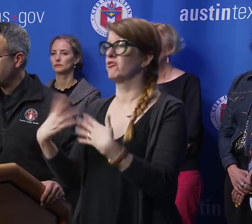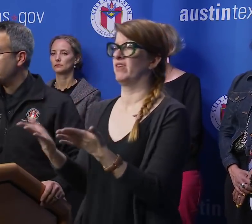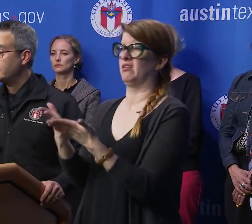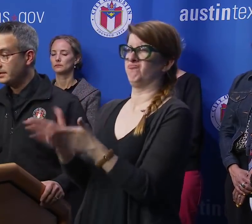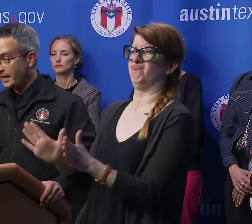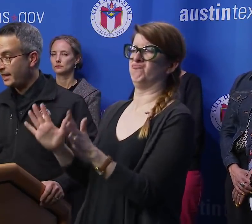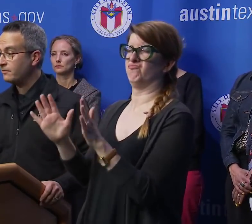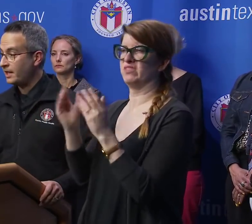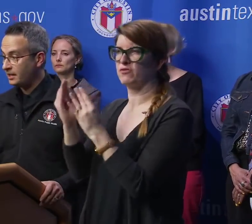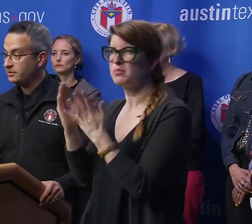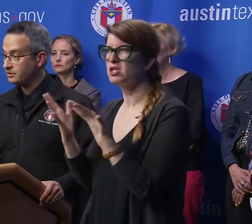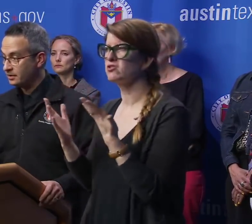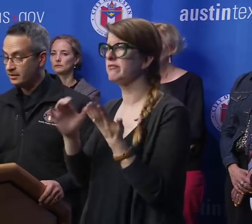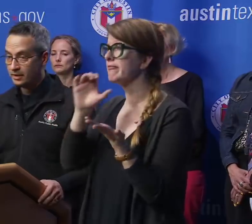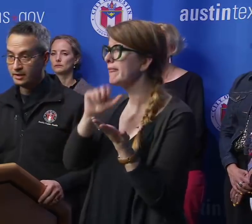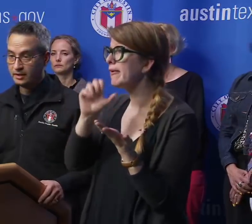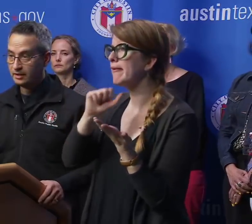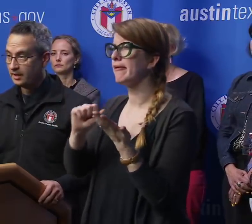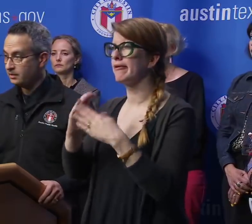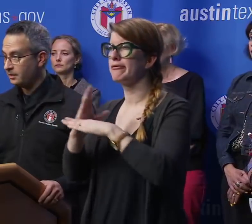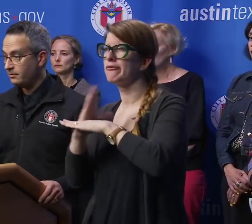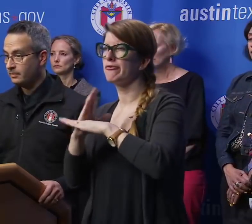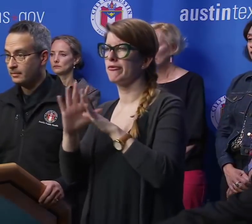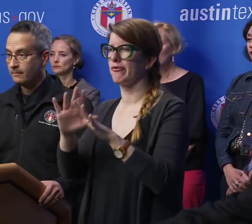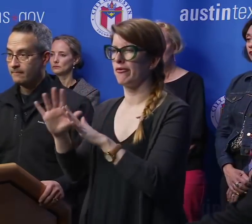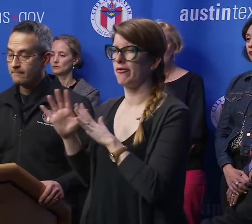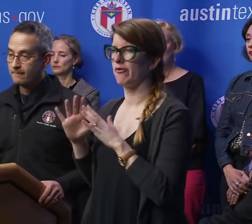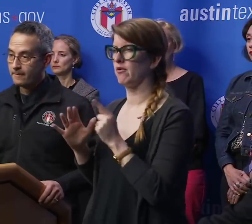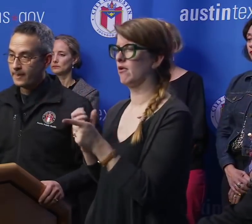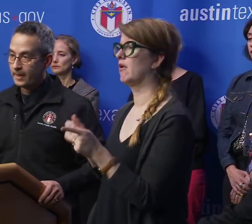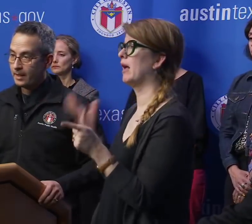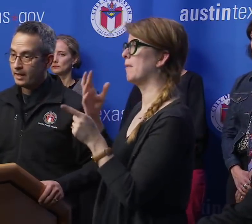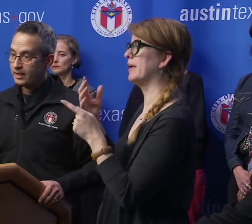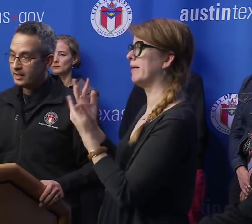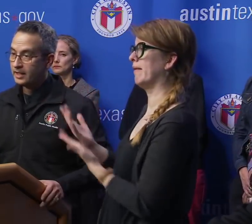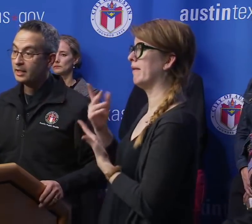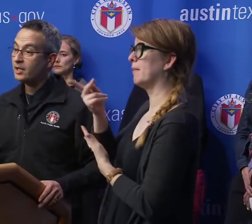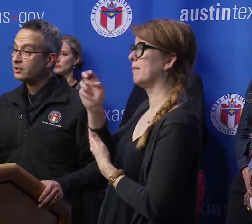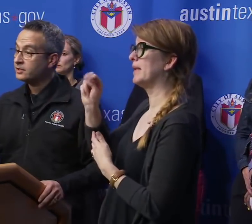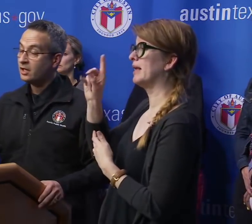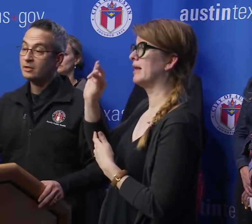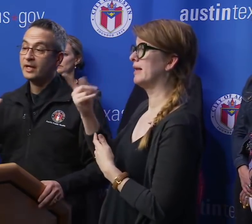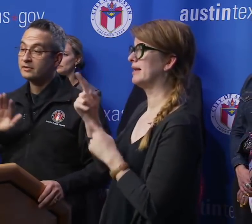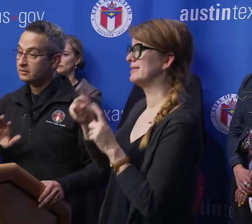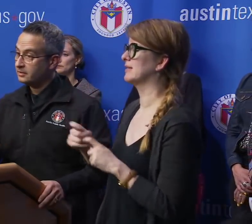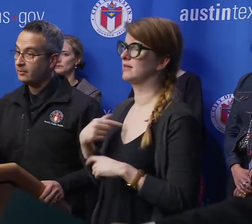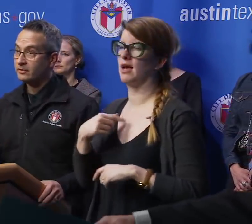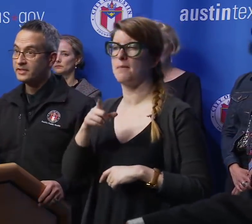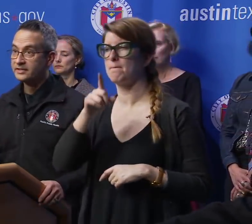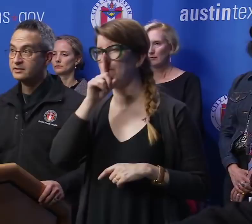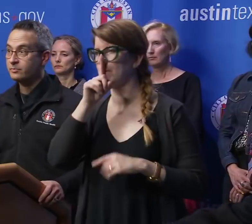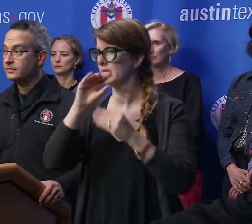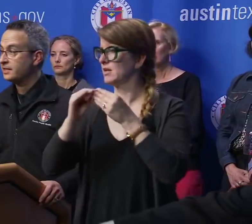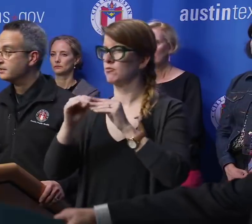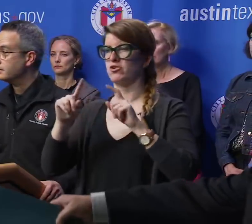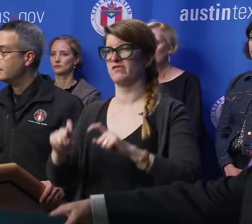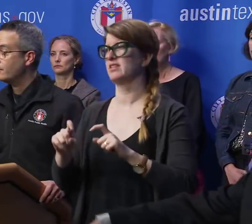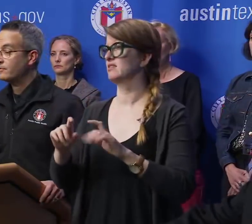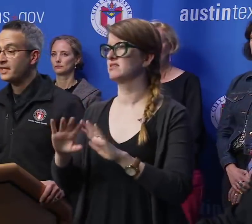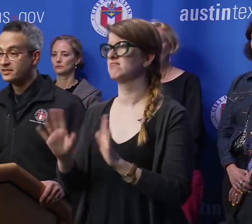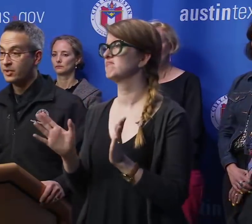information, decade of age, and… How many pending tests are there? Again, I'm not going to talk about number of tests